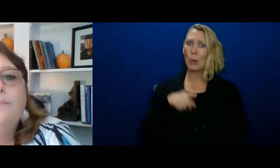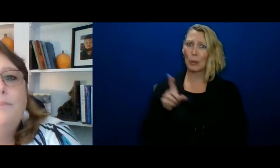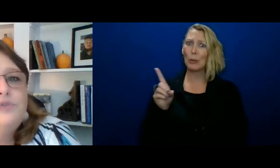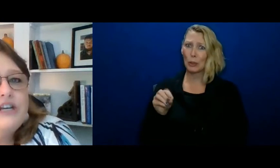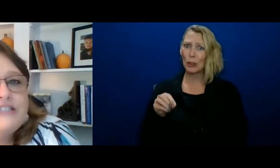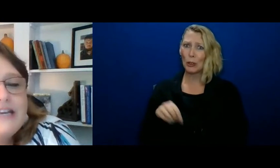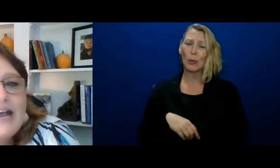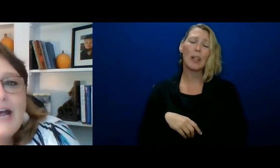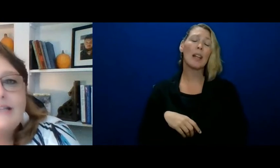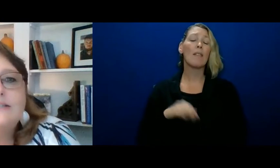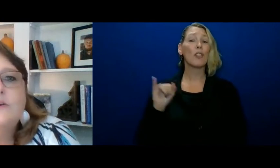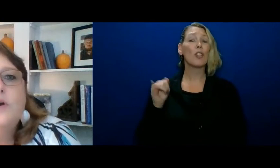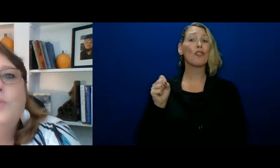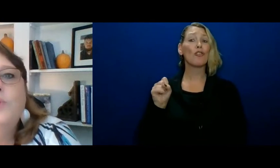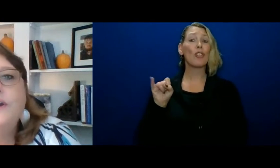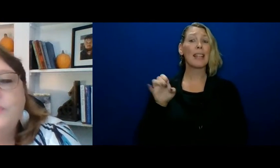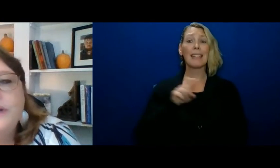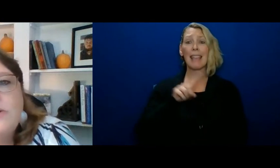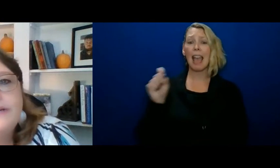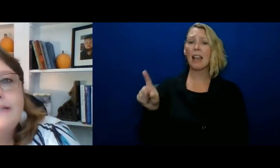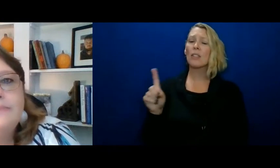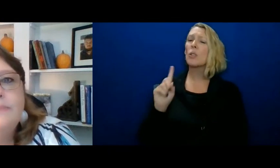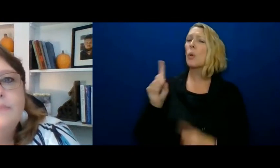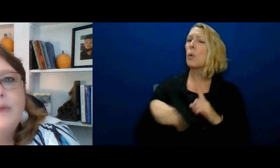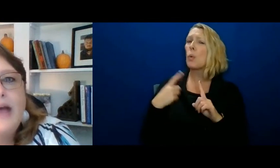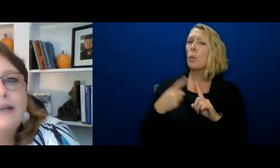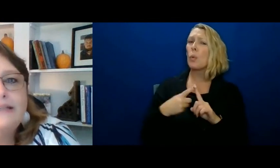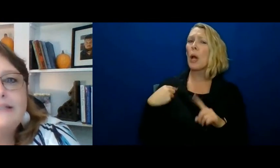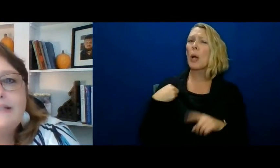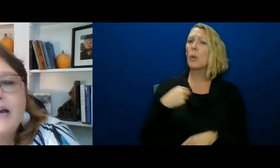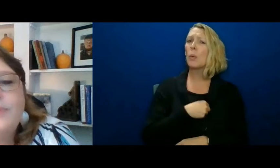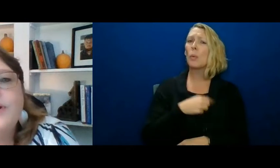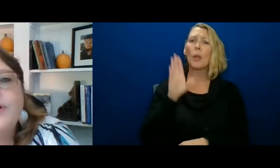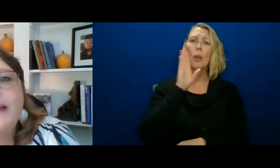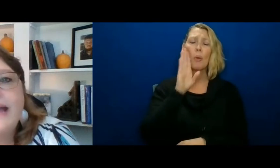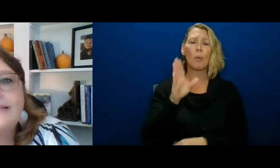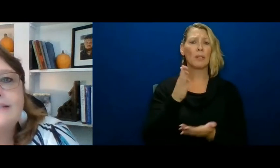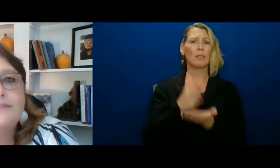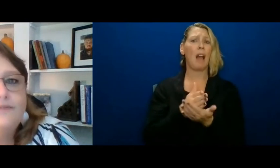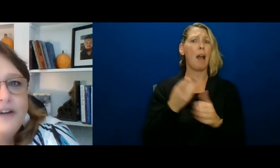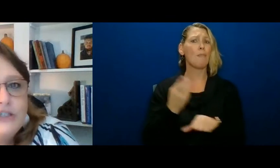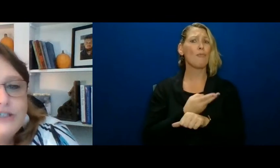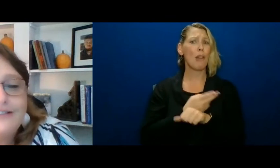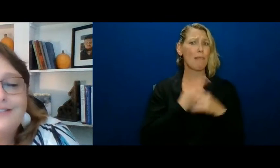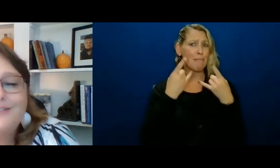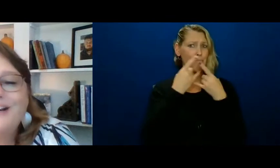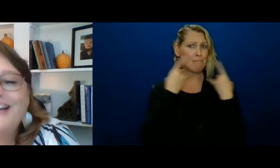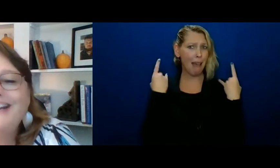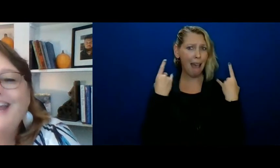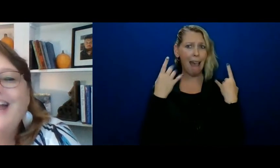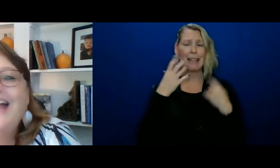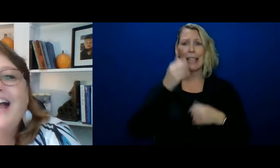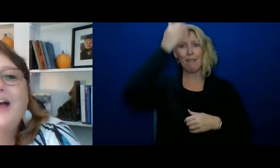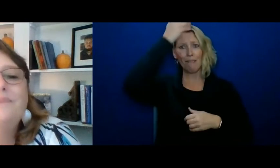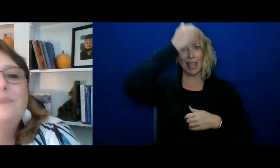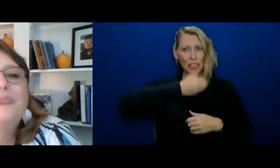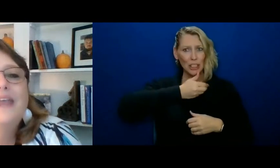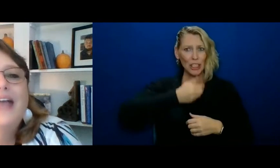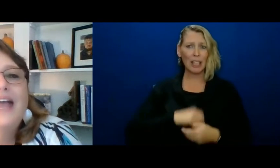Jesse asked when are we going to get to stop wearing masks and face shields right